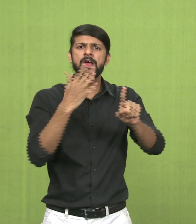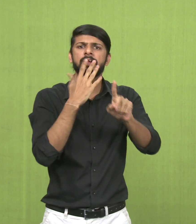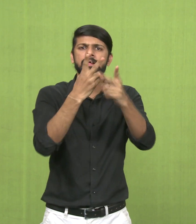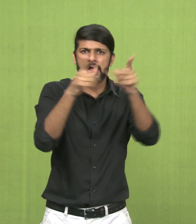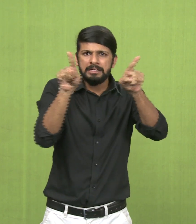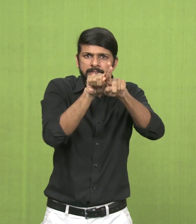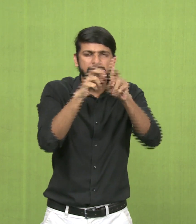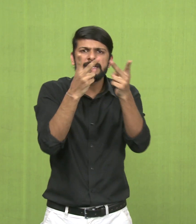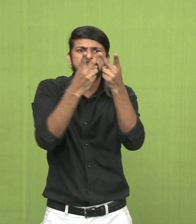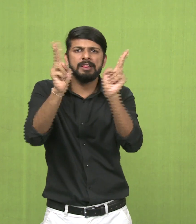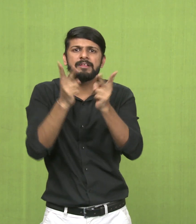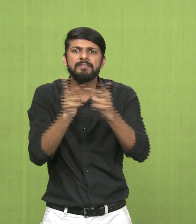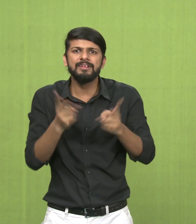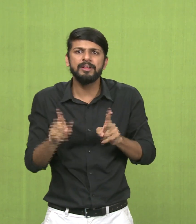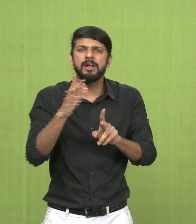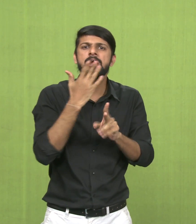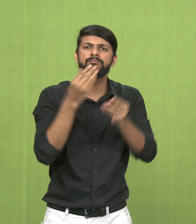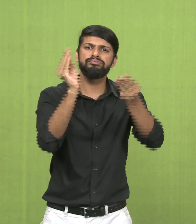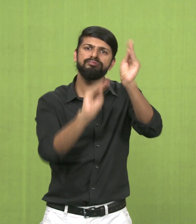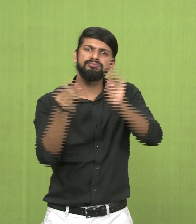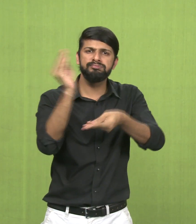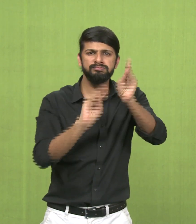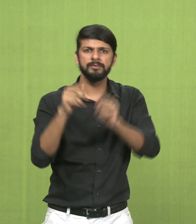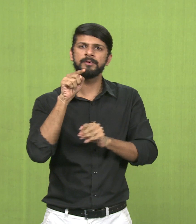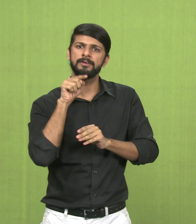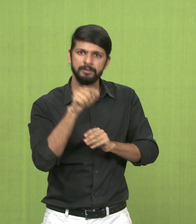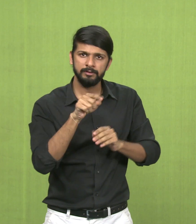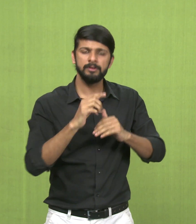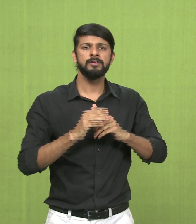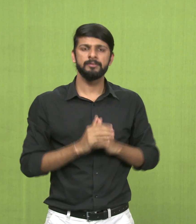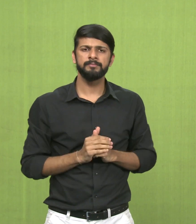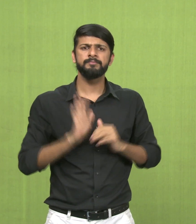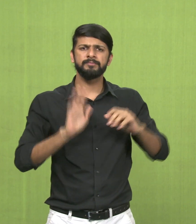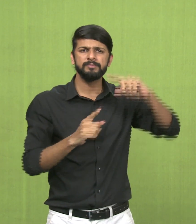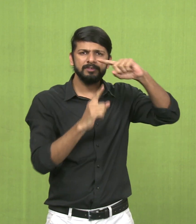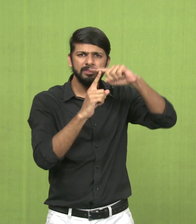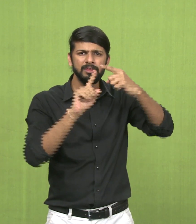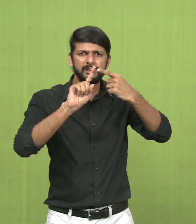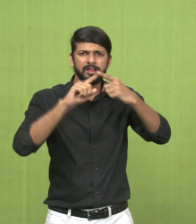and finally